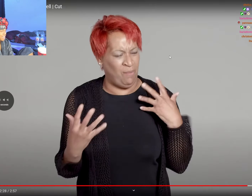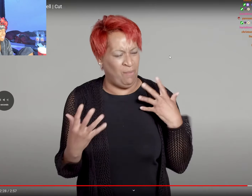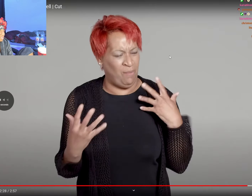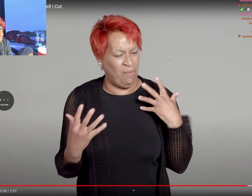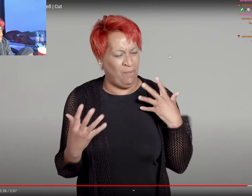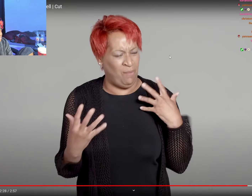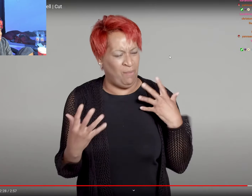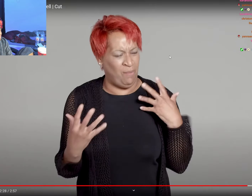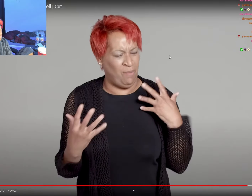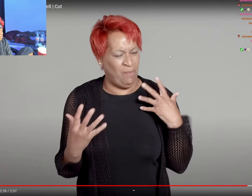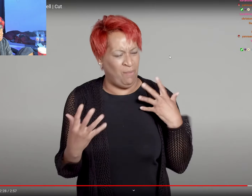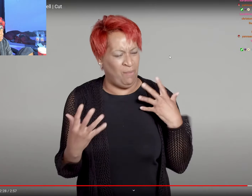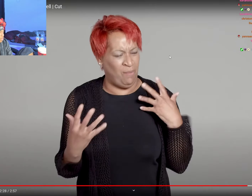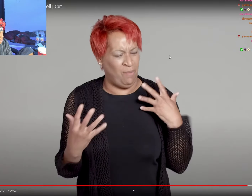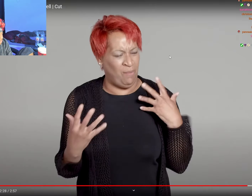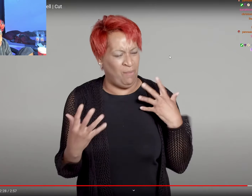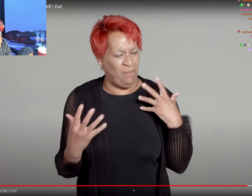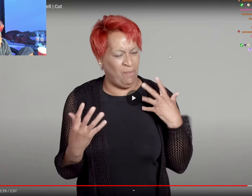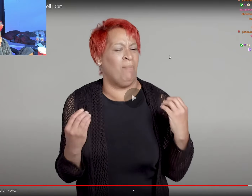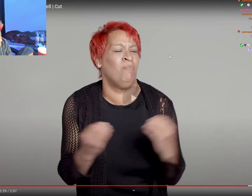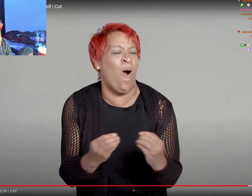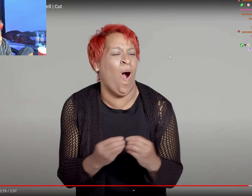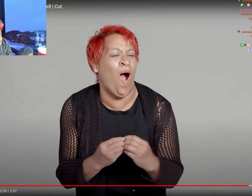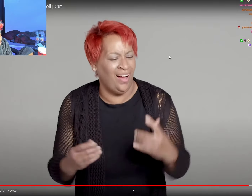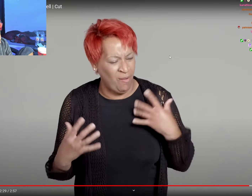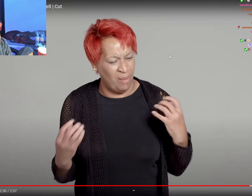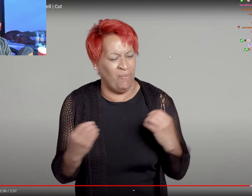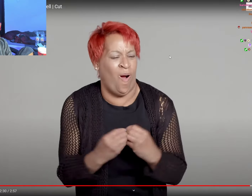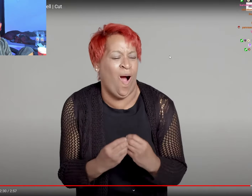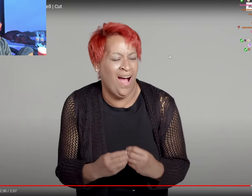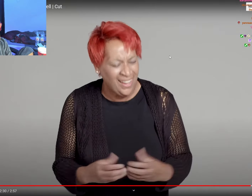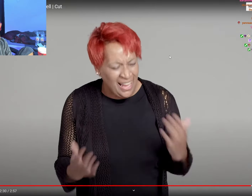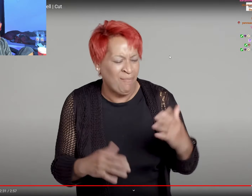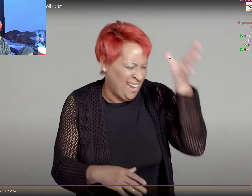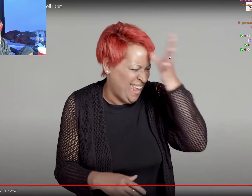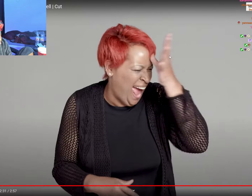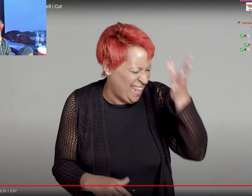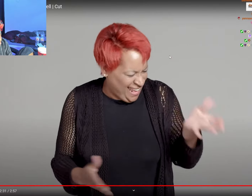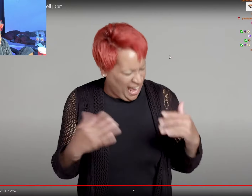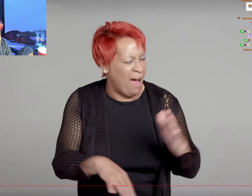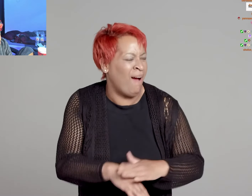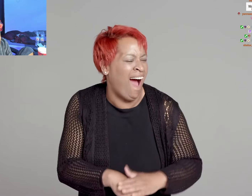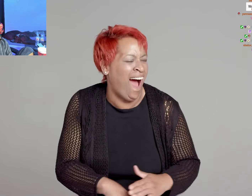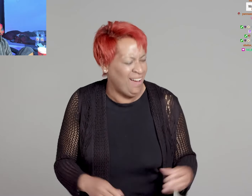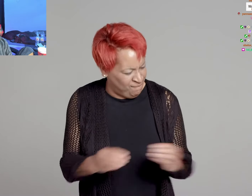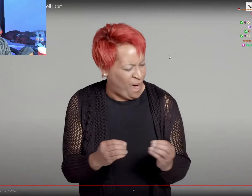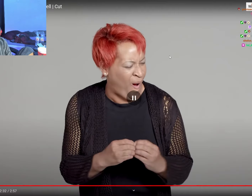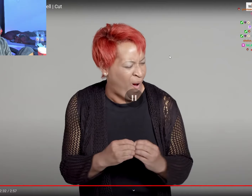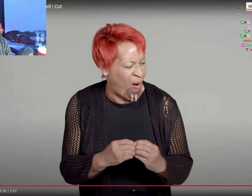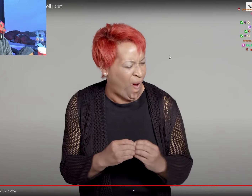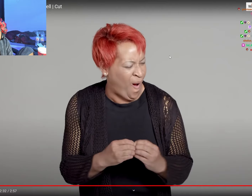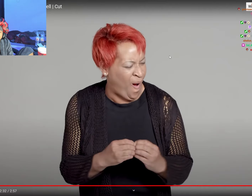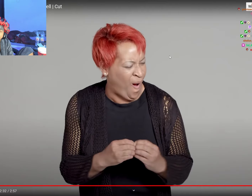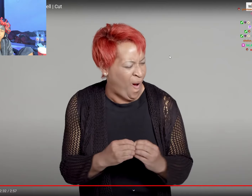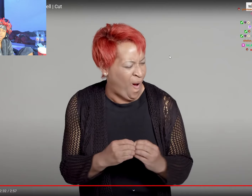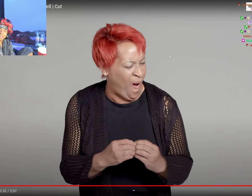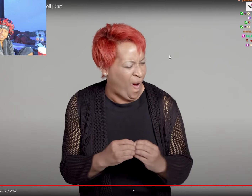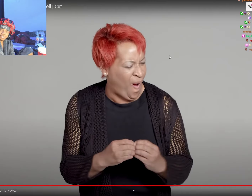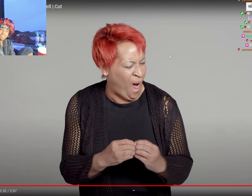need some of this She a filthy little deaf one Give it to me Come on, daddy Give it to me What does she mean? Pull her hair? She don't got